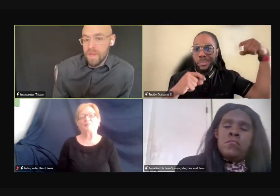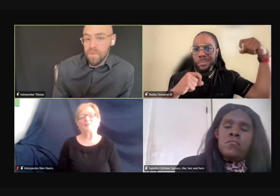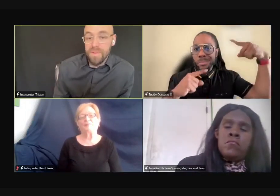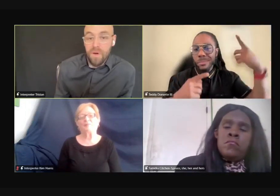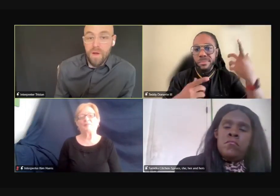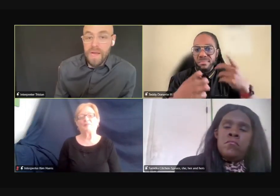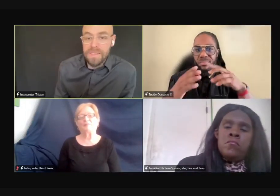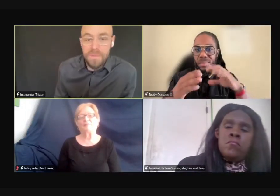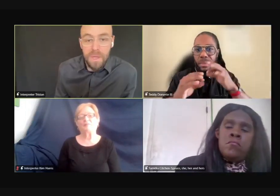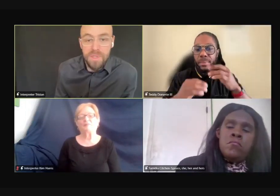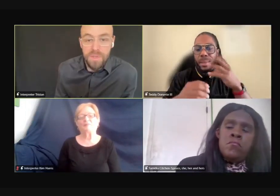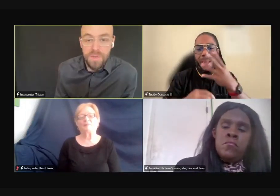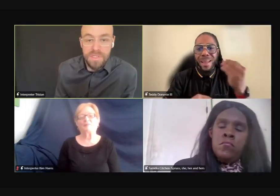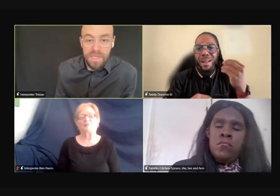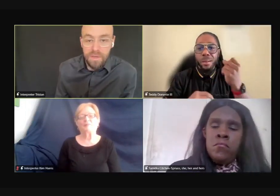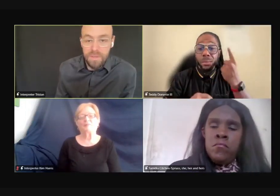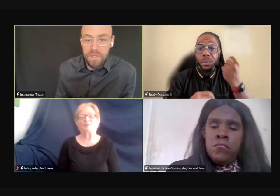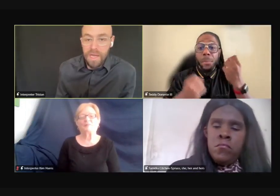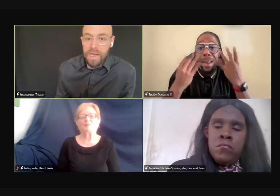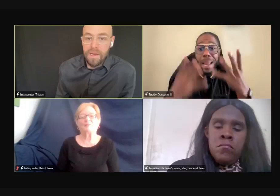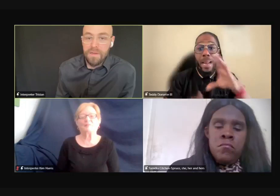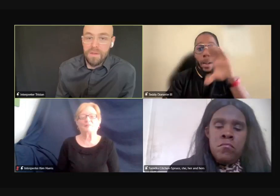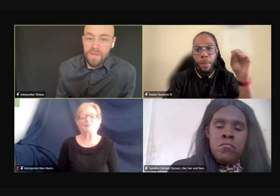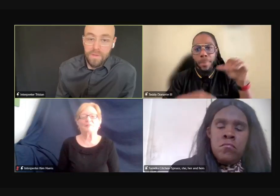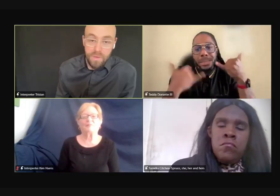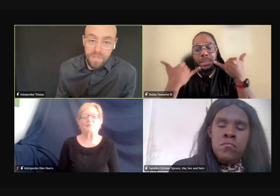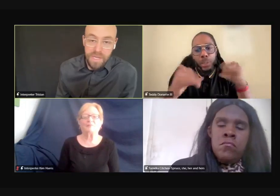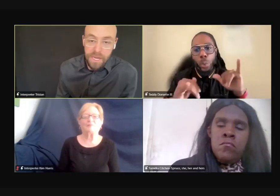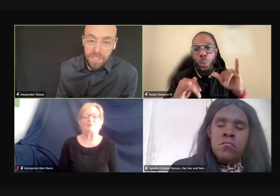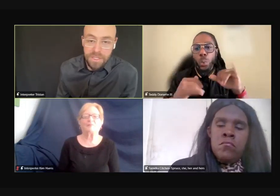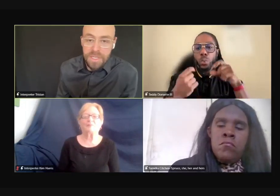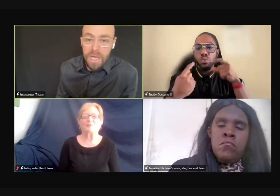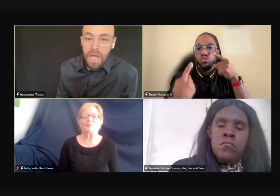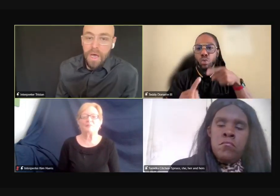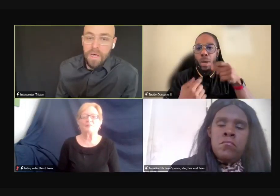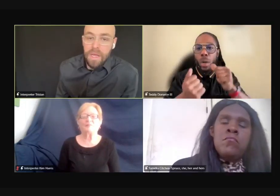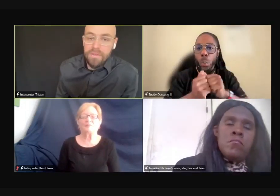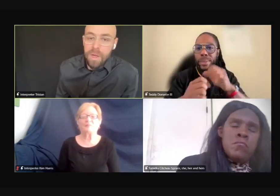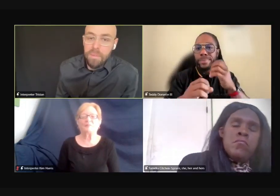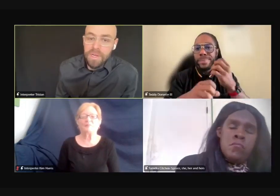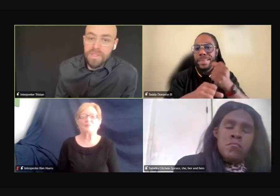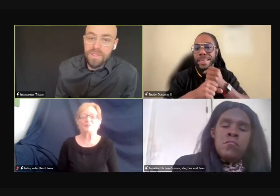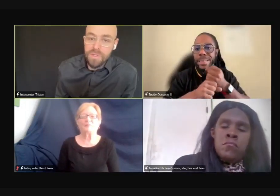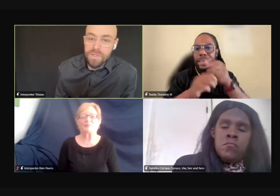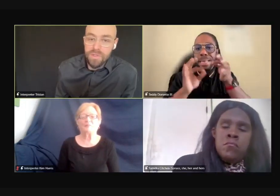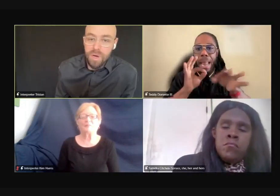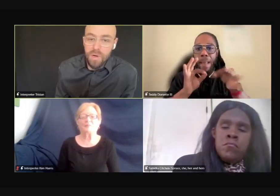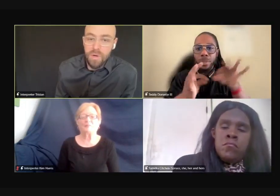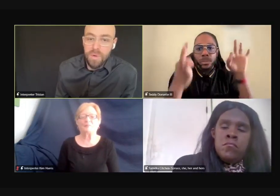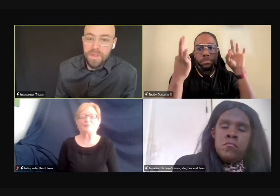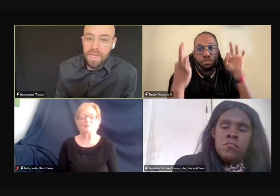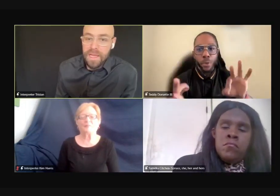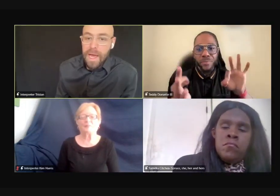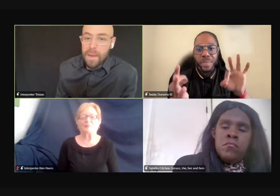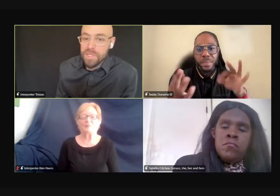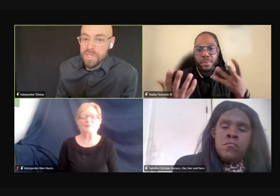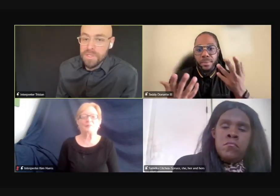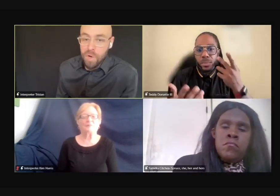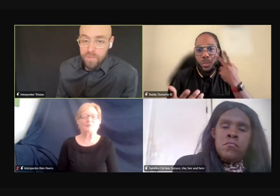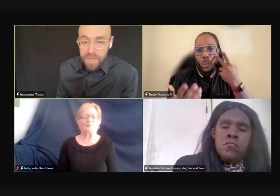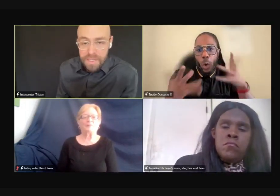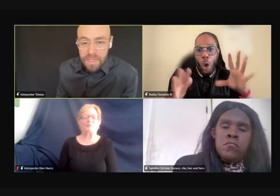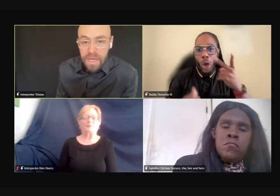like, with VRI, sometimes you'll lose signal and, like, you lose the connections. A lot of companies do still struggle with getting